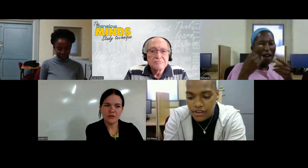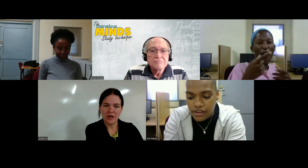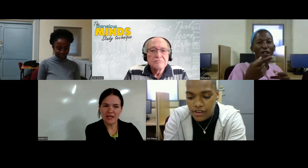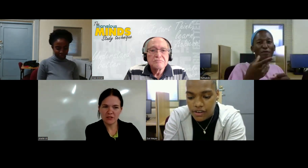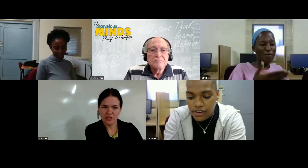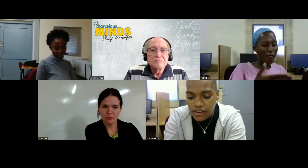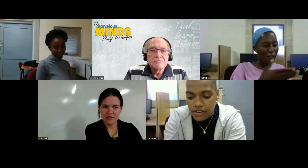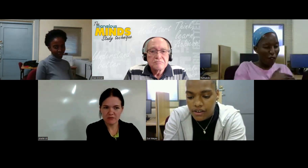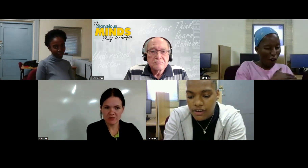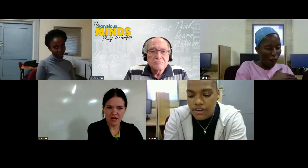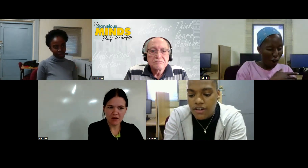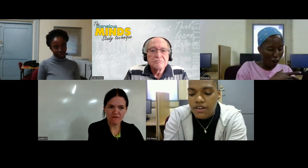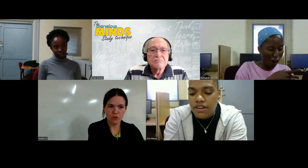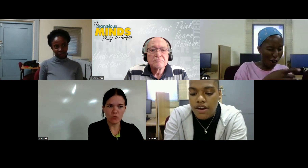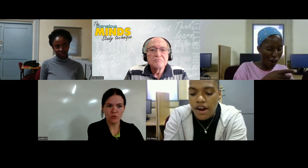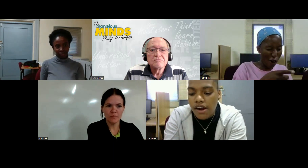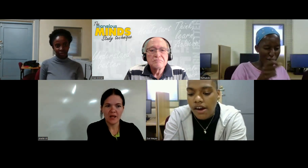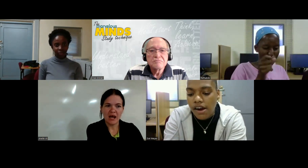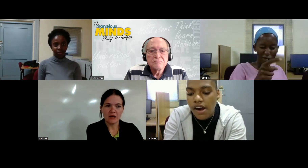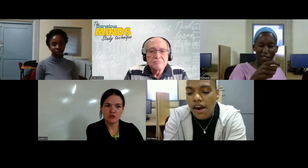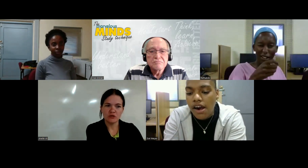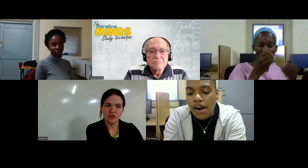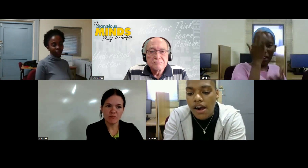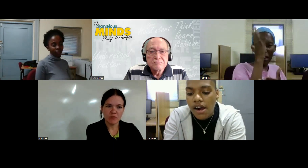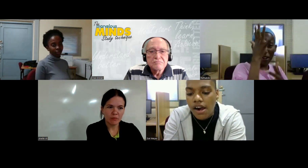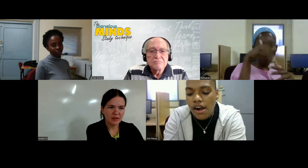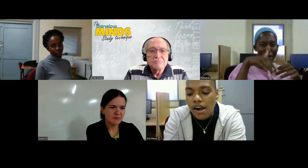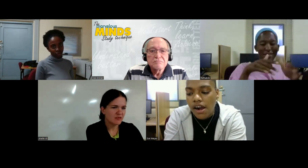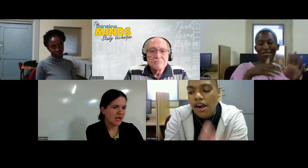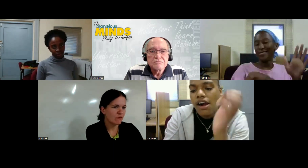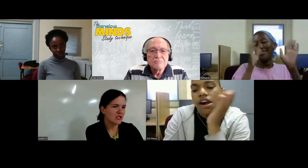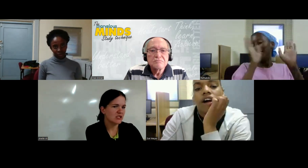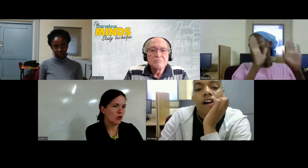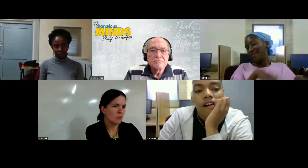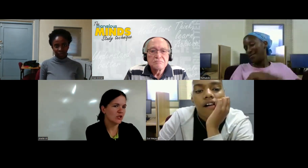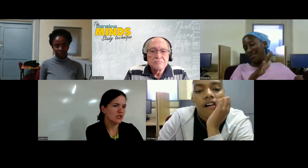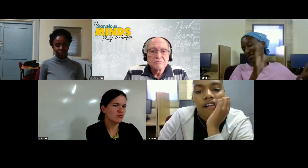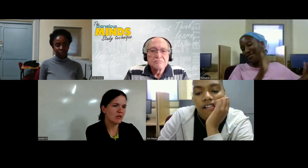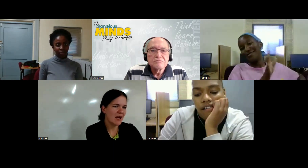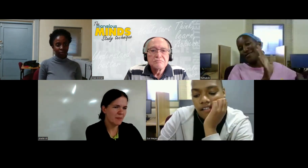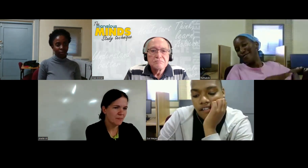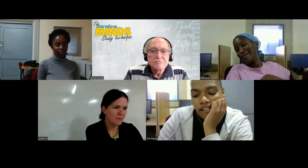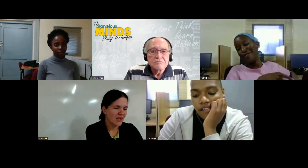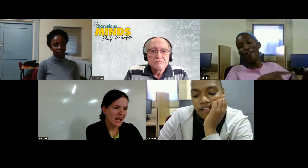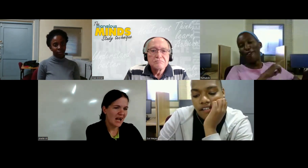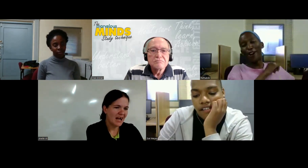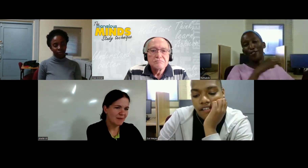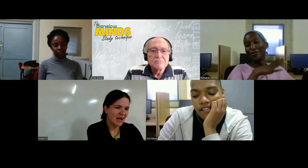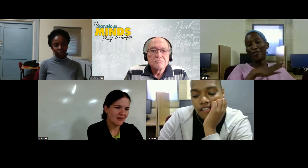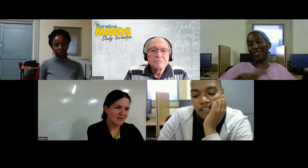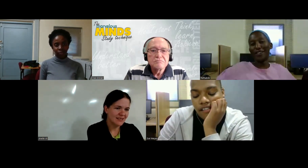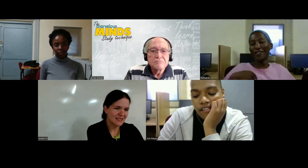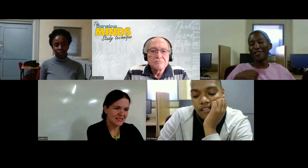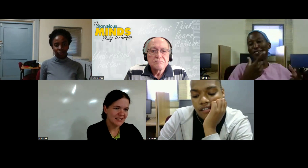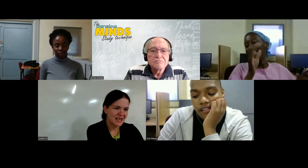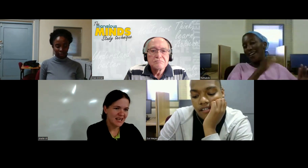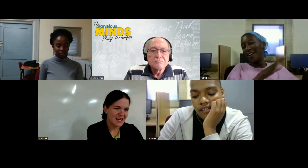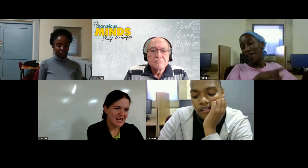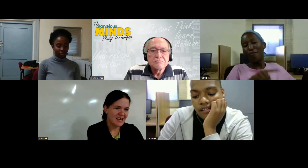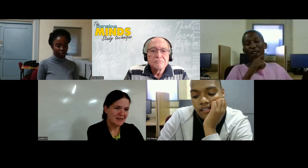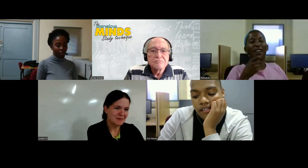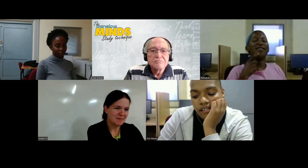about different ways to express yourself or how to solve problems like for example the tree map i'm now